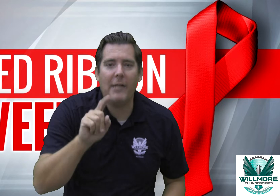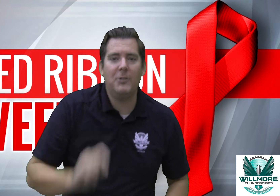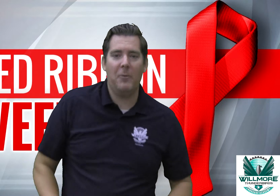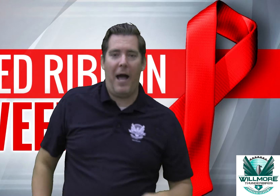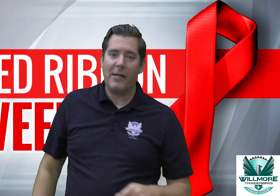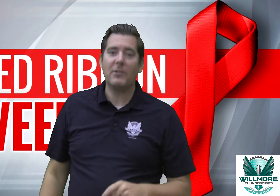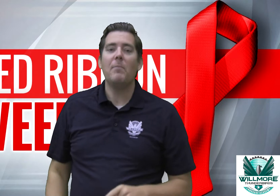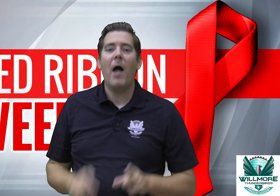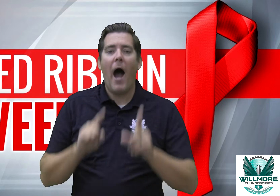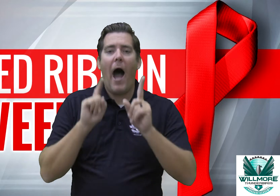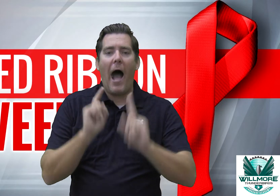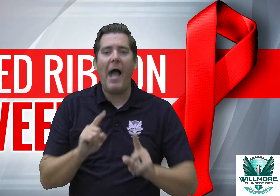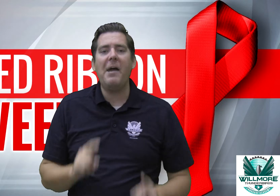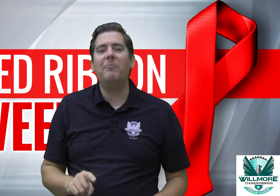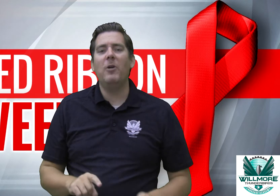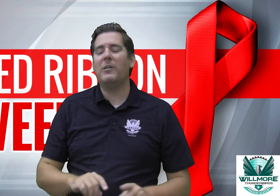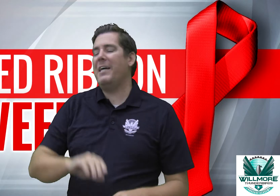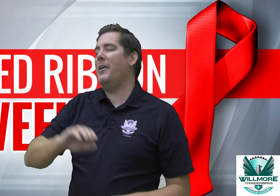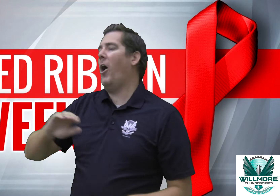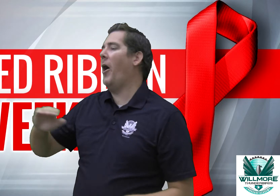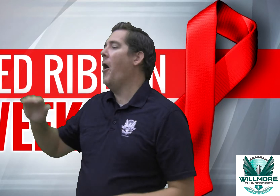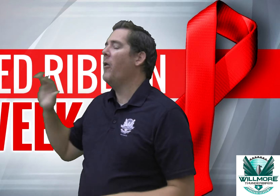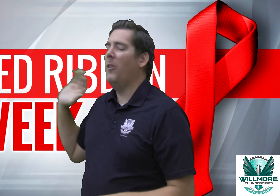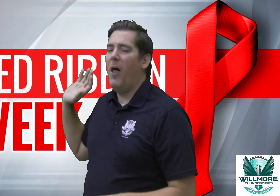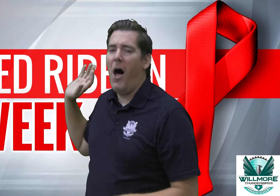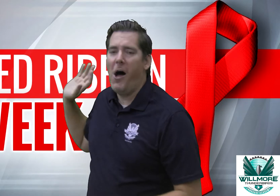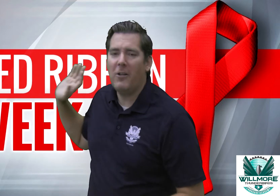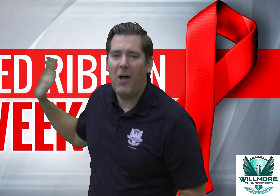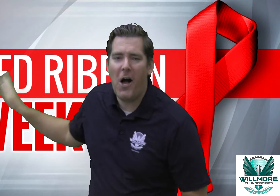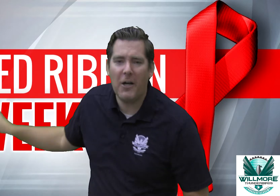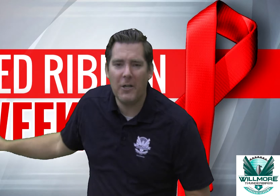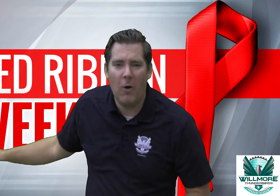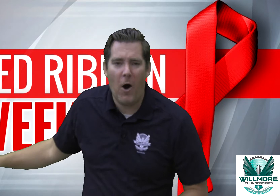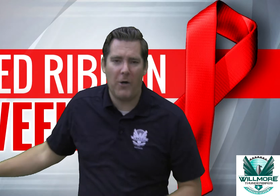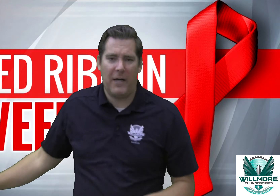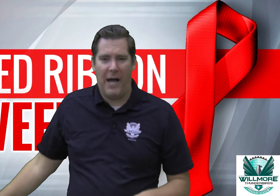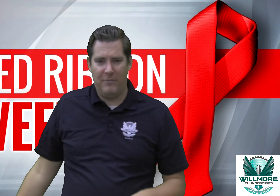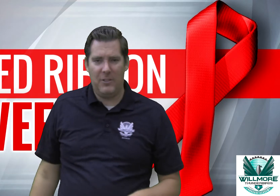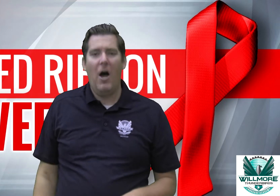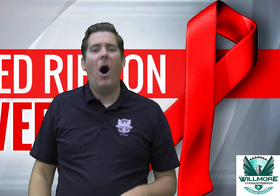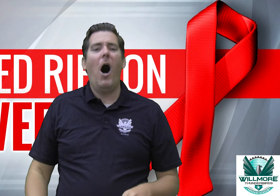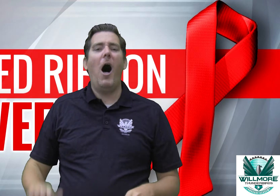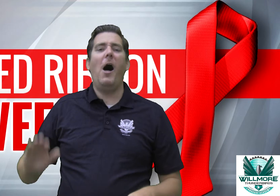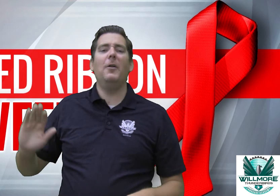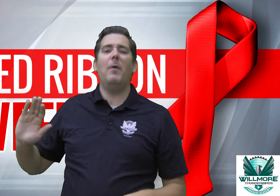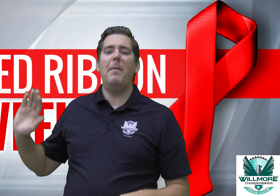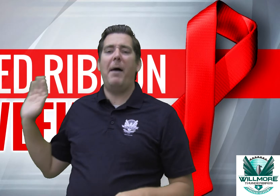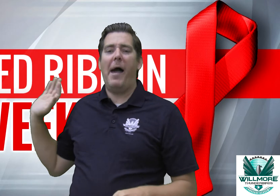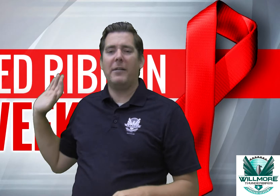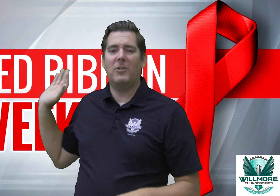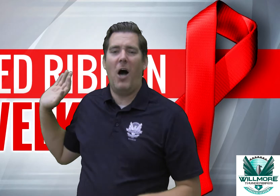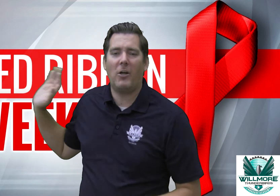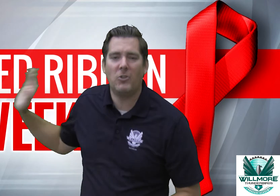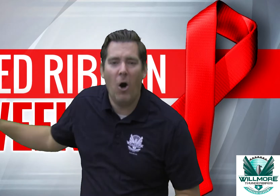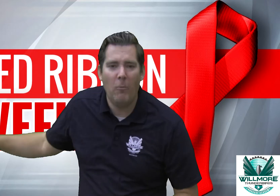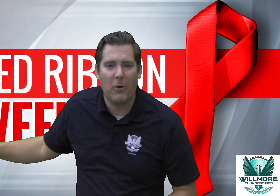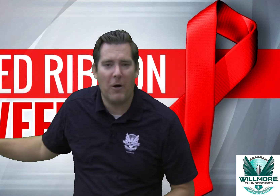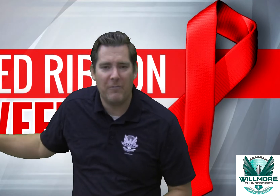you asked I have looked in our long long ago archives all the way back to October of